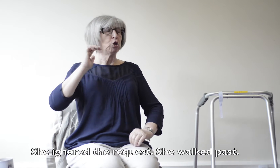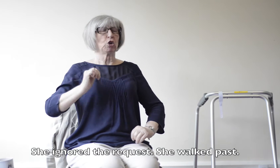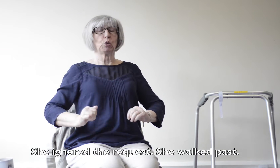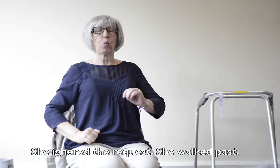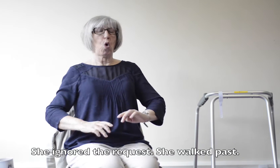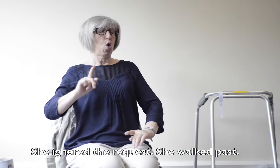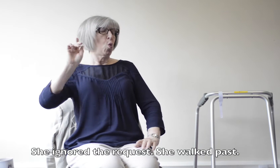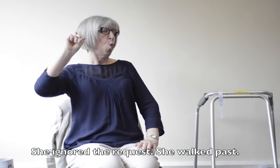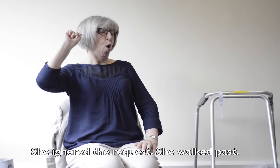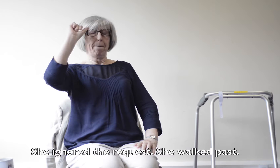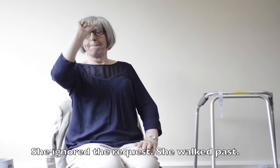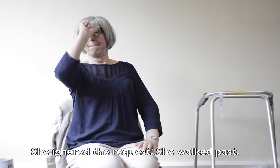and walked on.